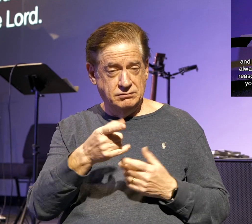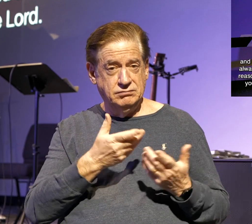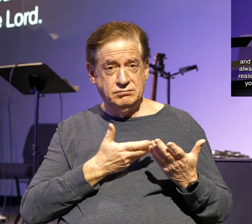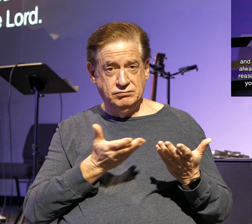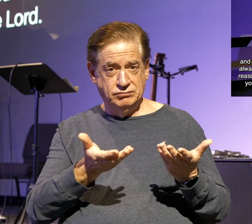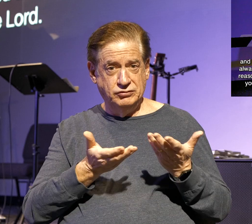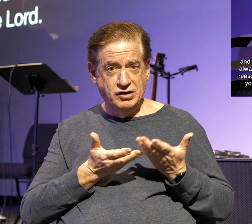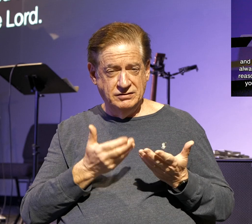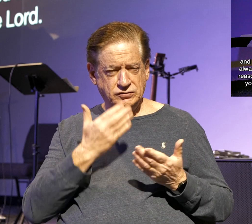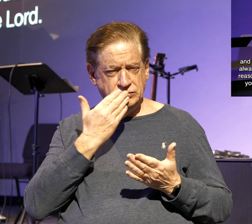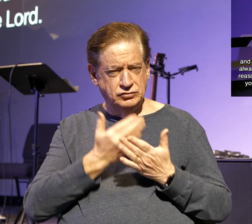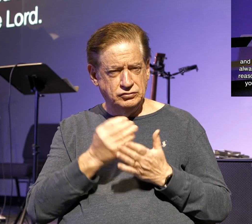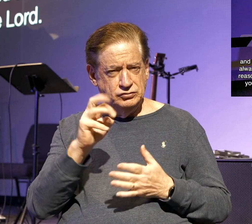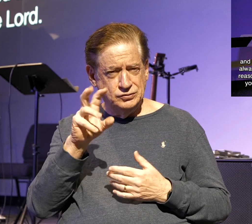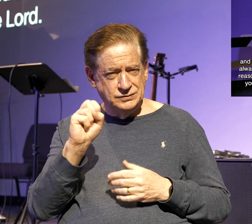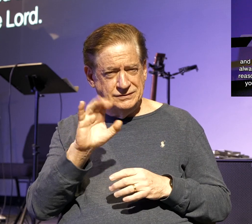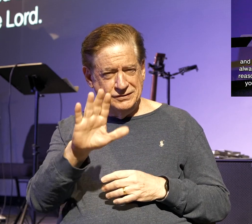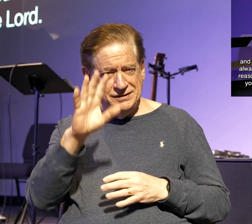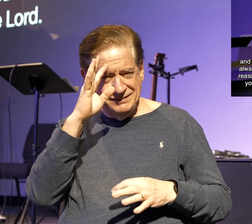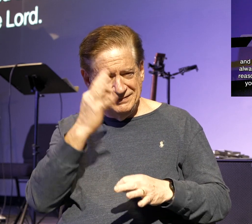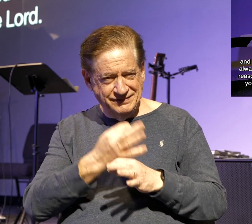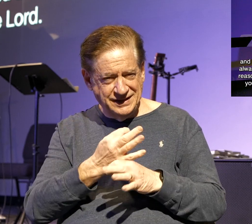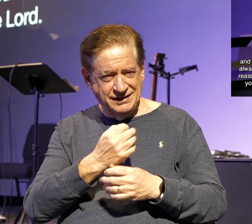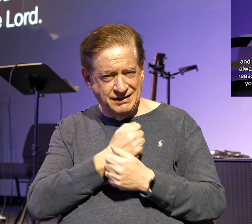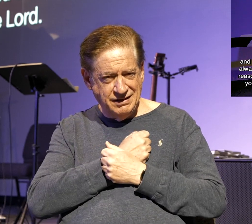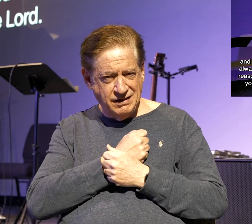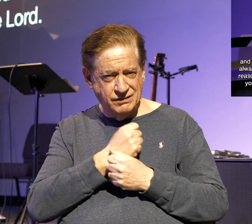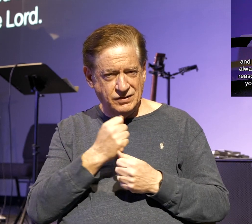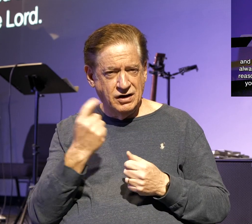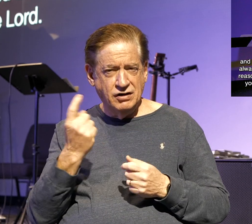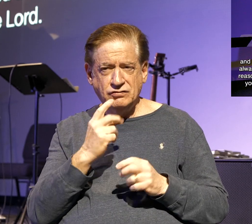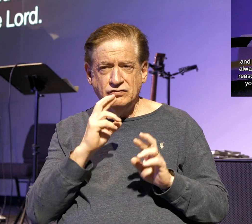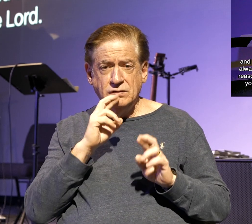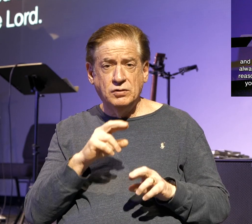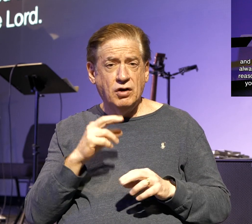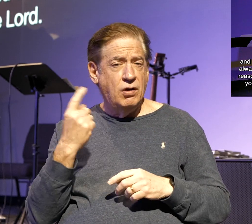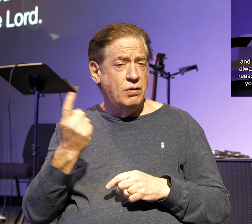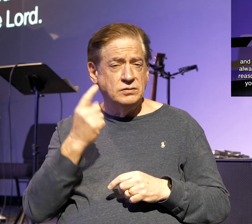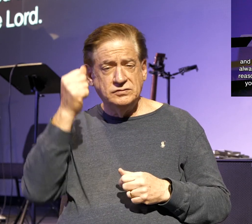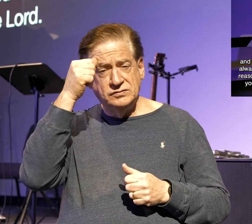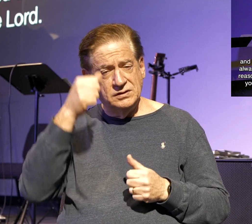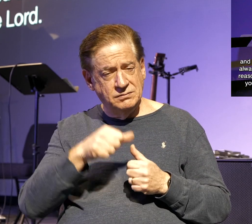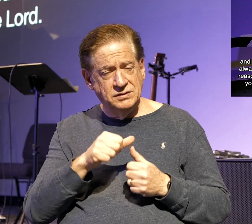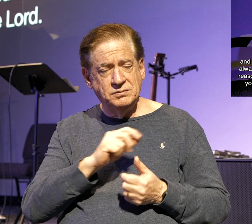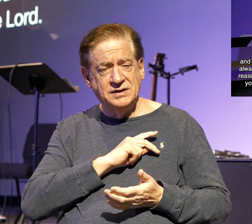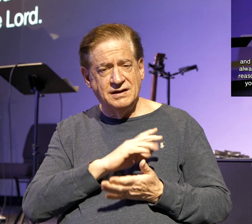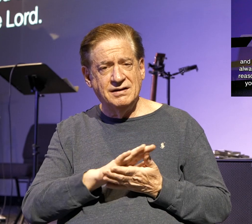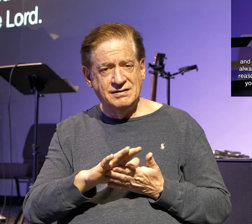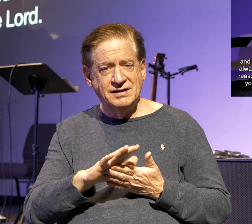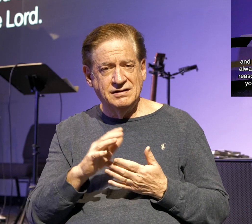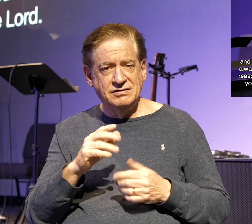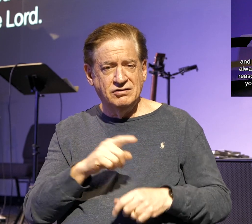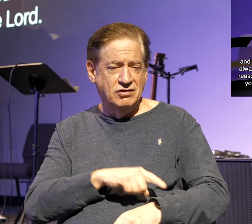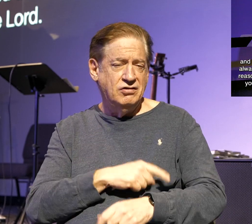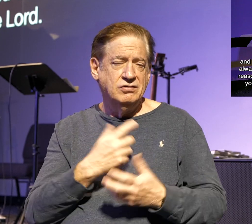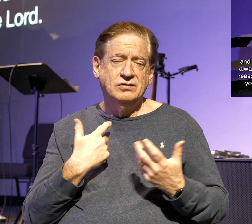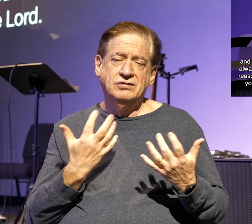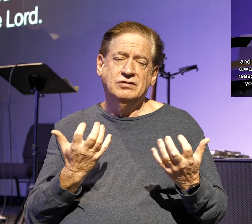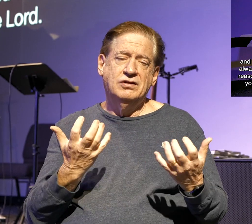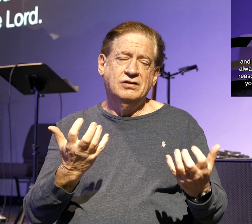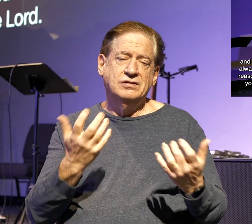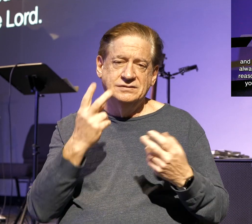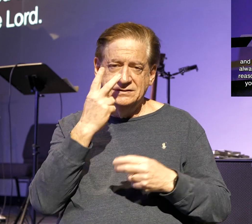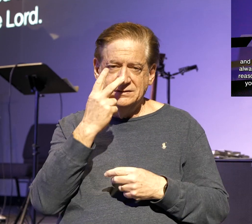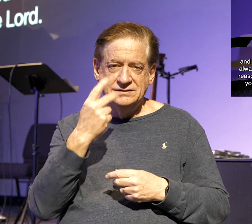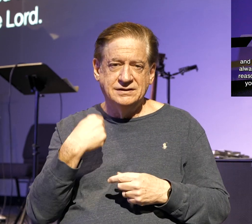the good news of your faith and love and reported that you always remember us kindly and long to see us as we long to